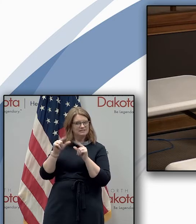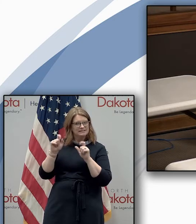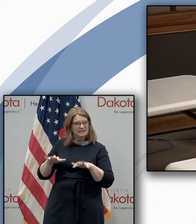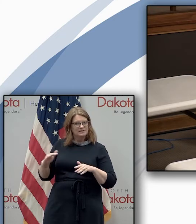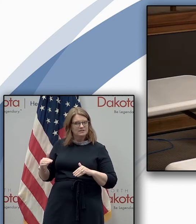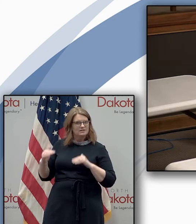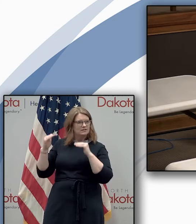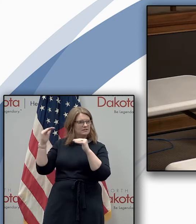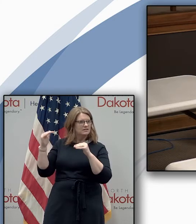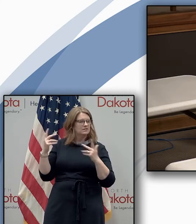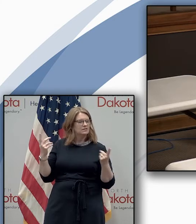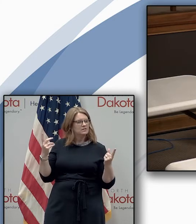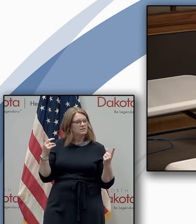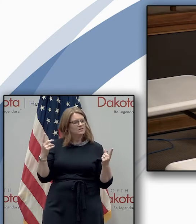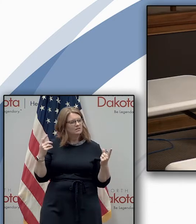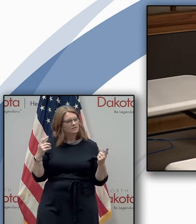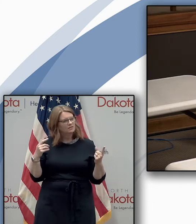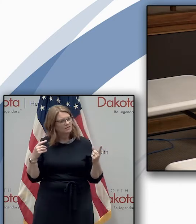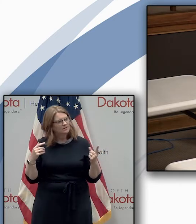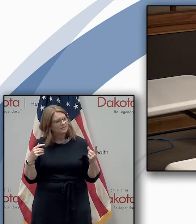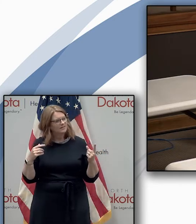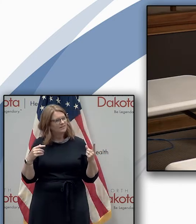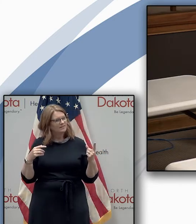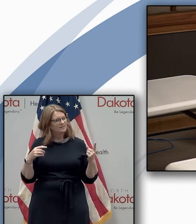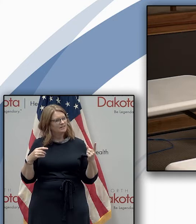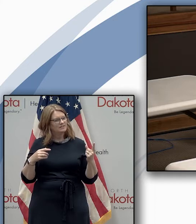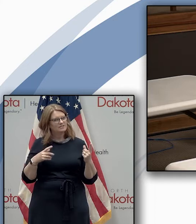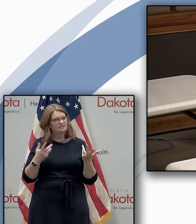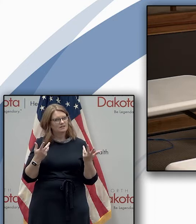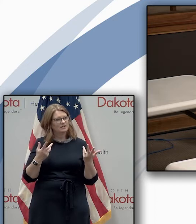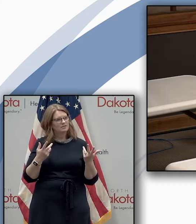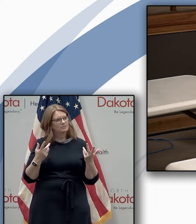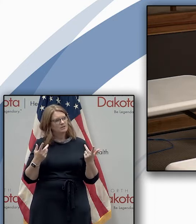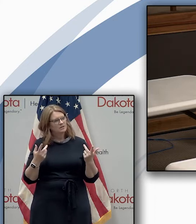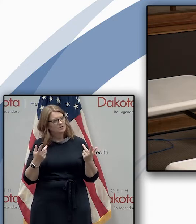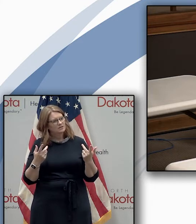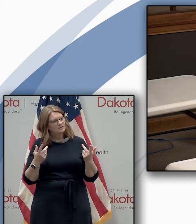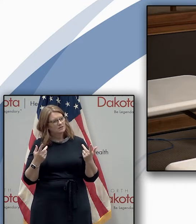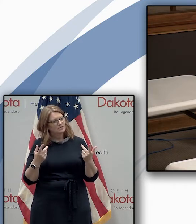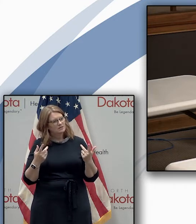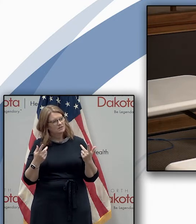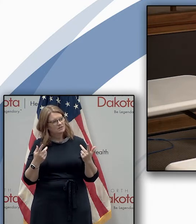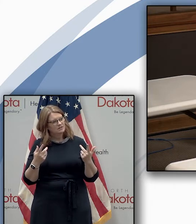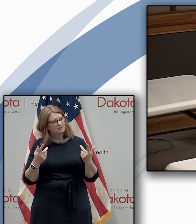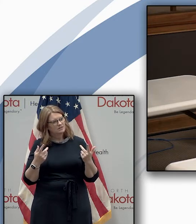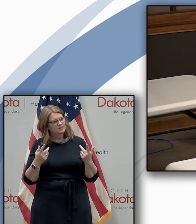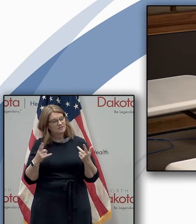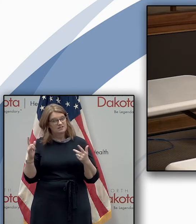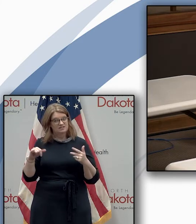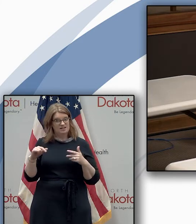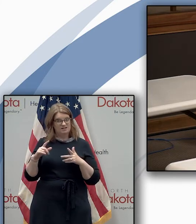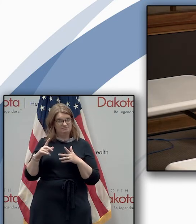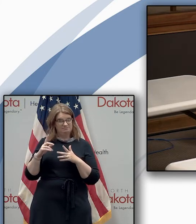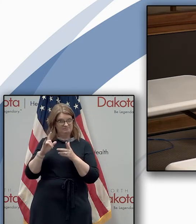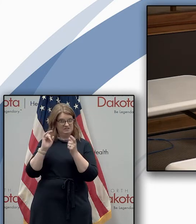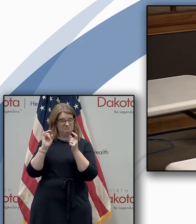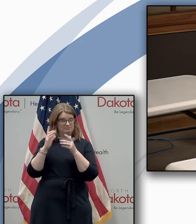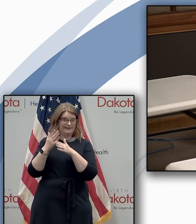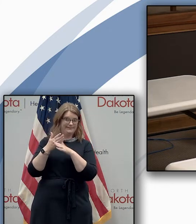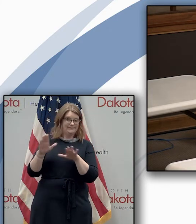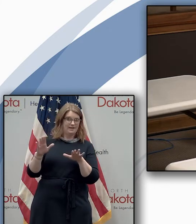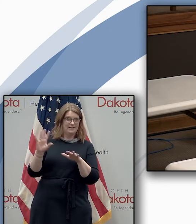you if your data driven decisions decide whether or not you want to have more testing but is this divide at the federal level going to affect